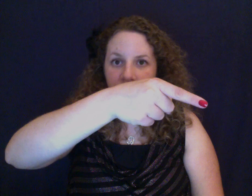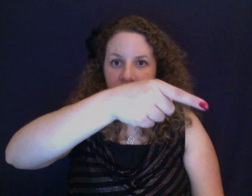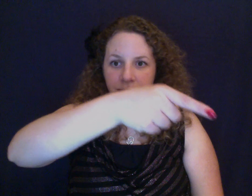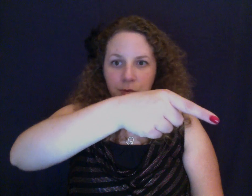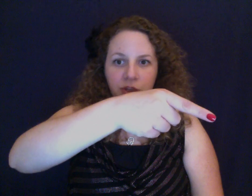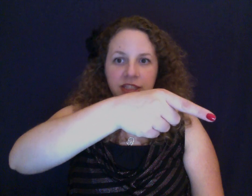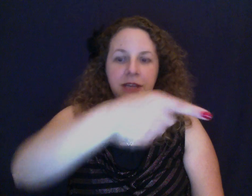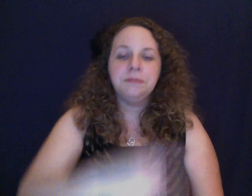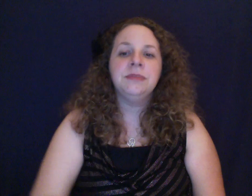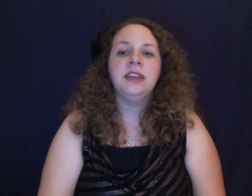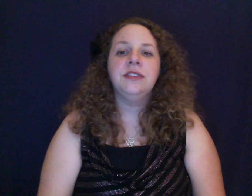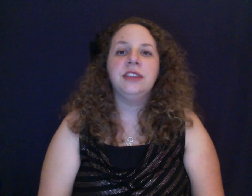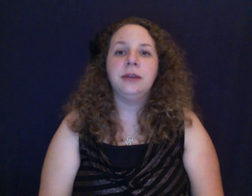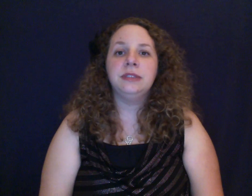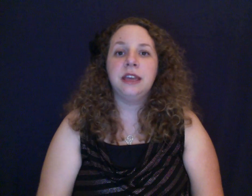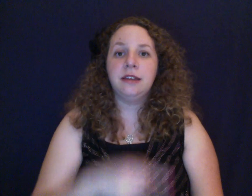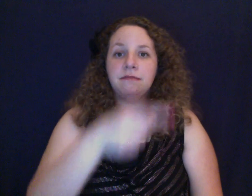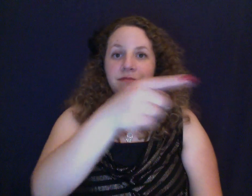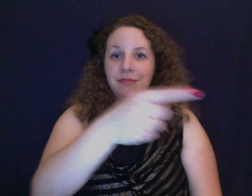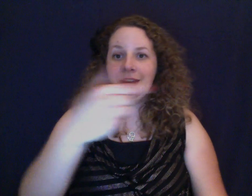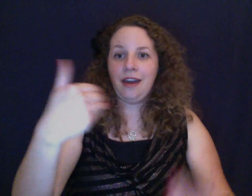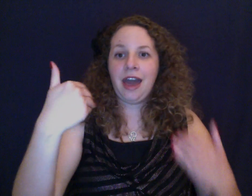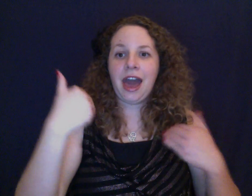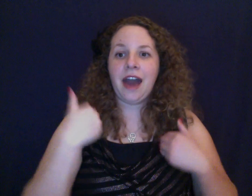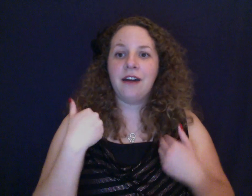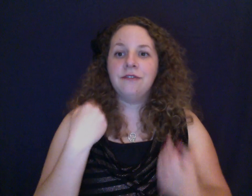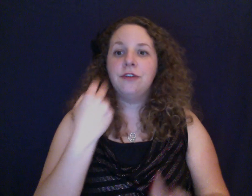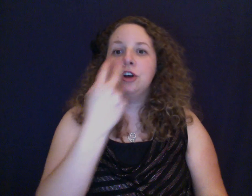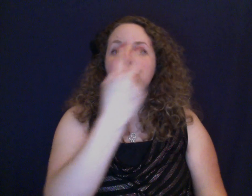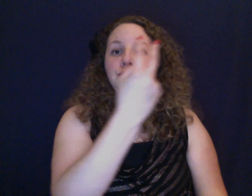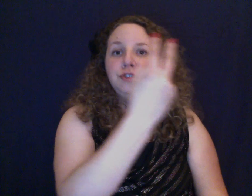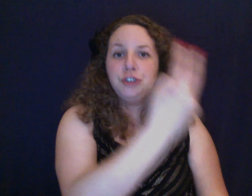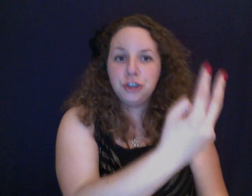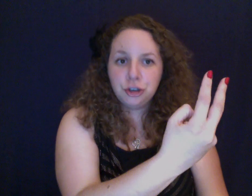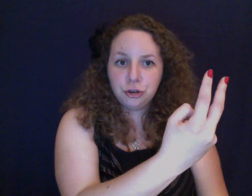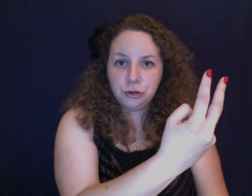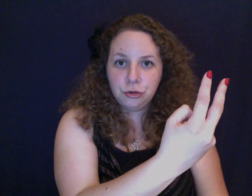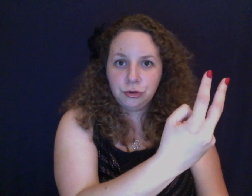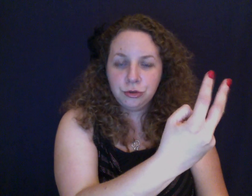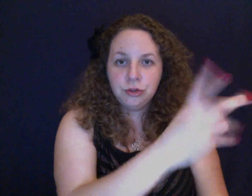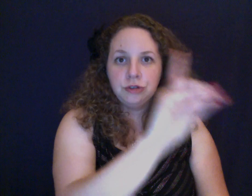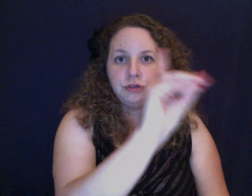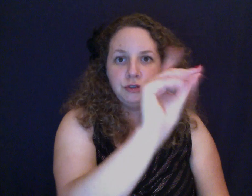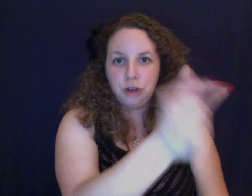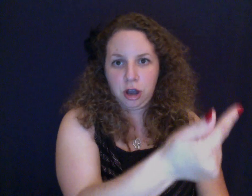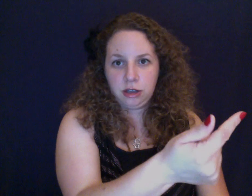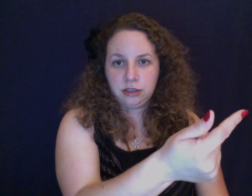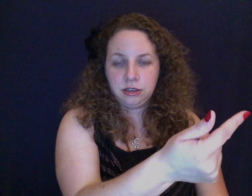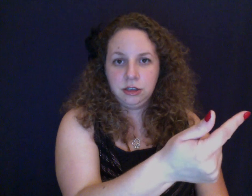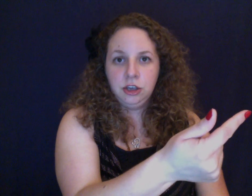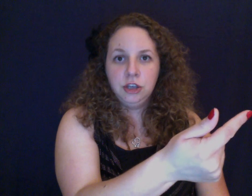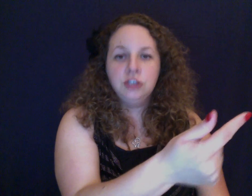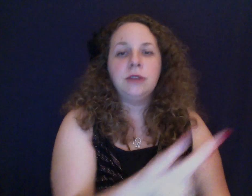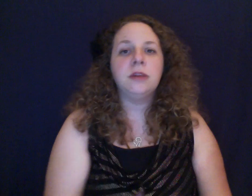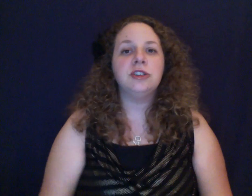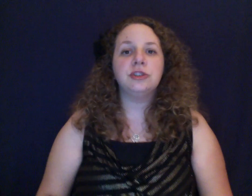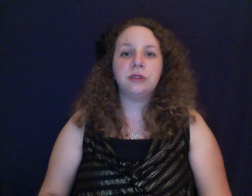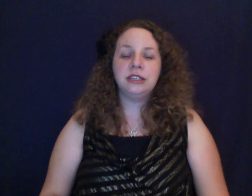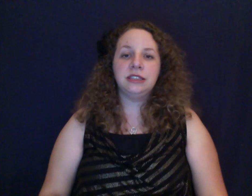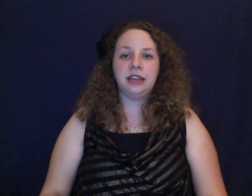left, pointing. Then I would say, have two dogs. So I'm not just going to sign